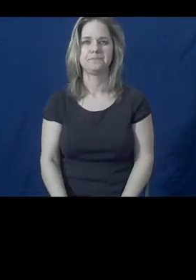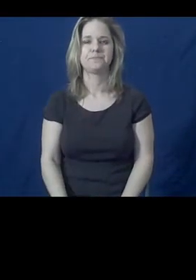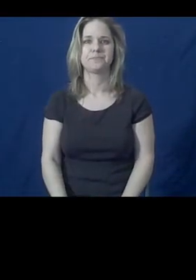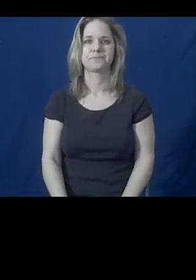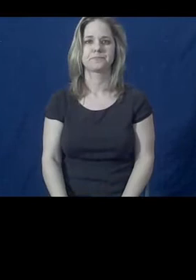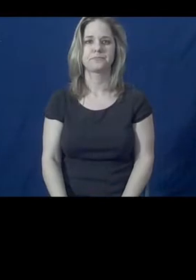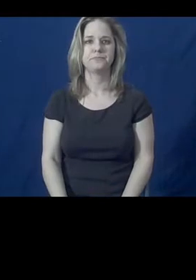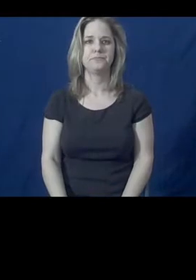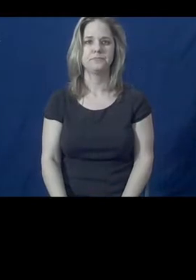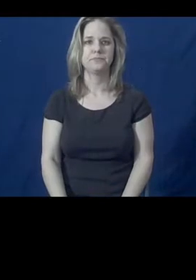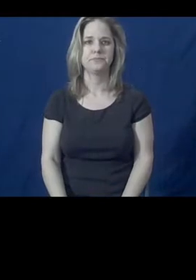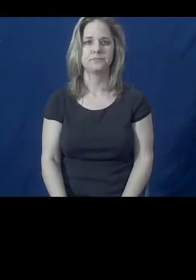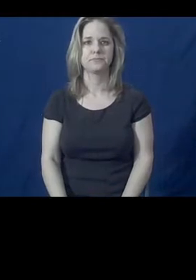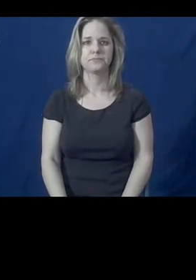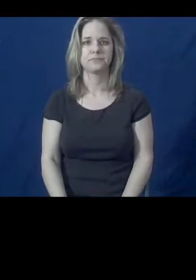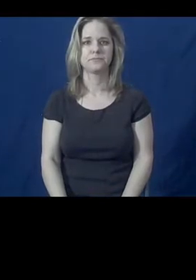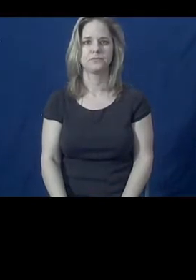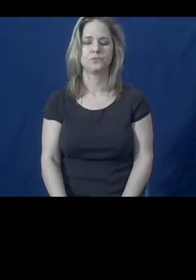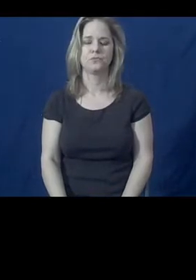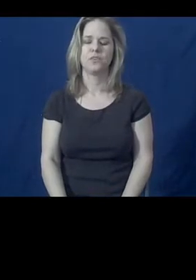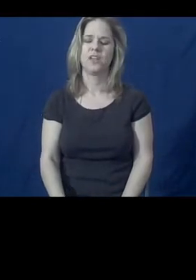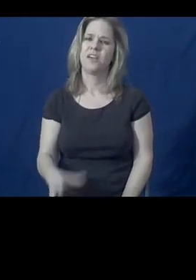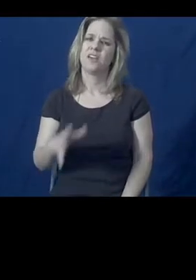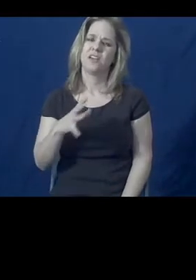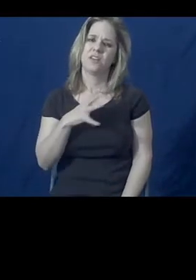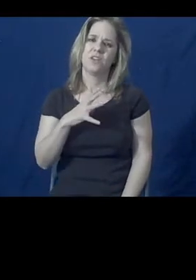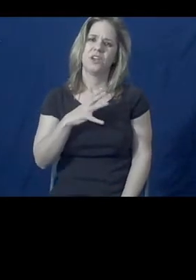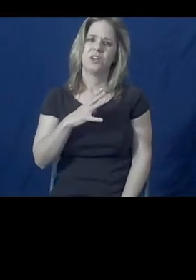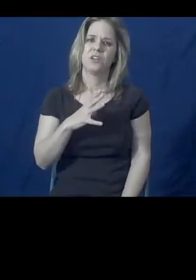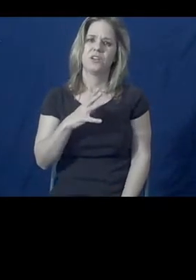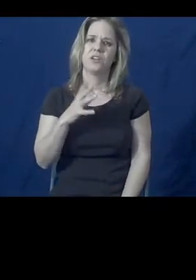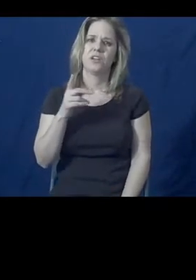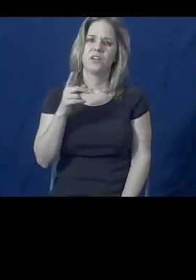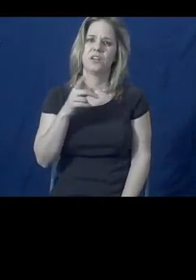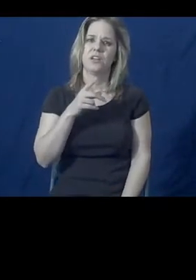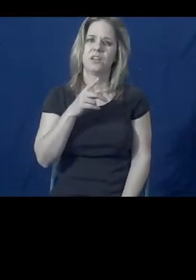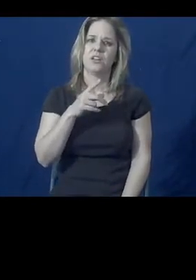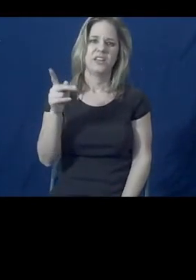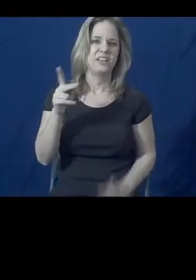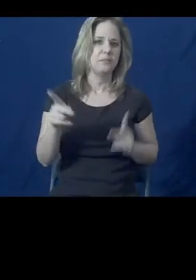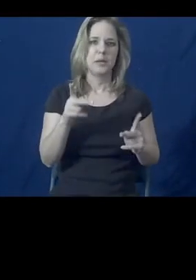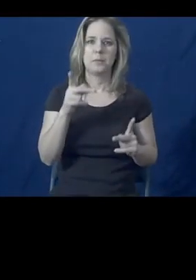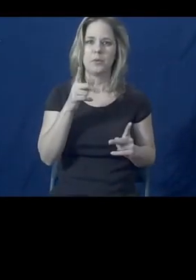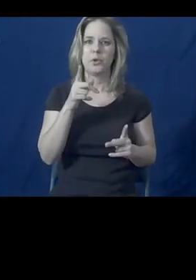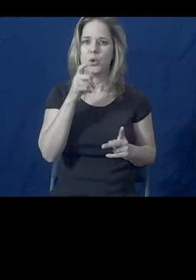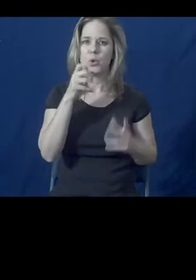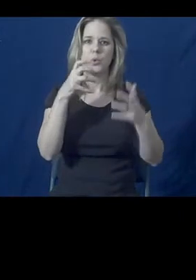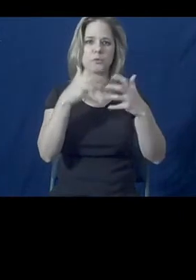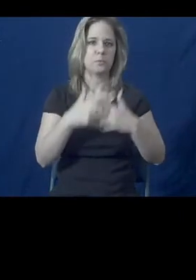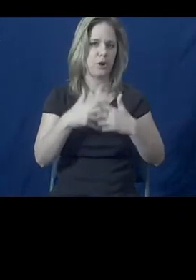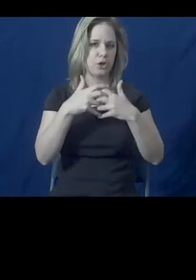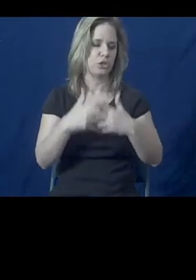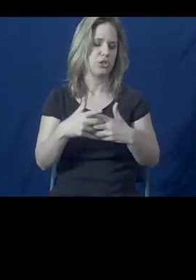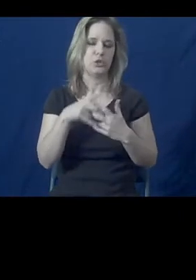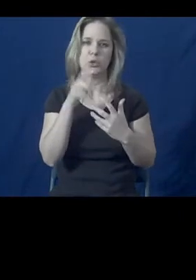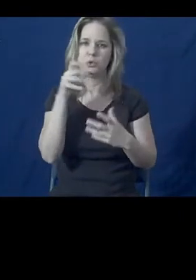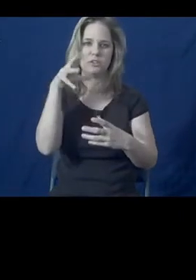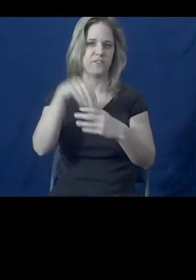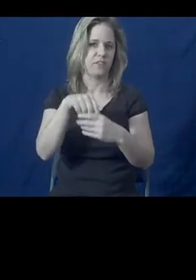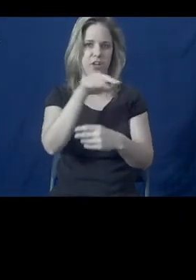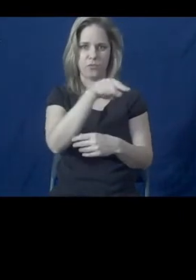who are the folks who are partnering to form medical-legal partnerships?